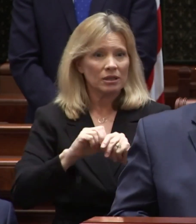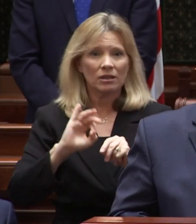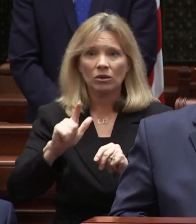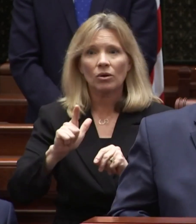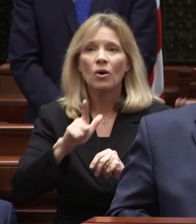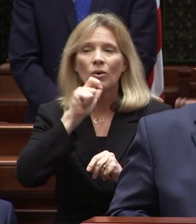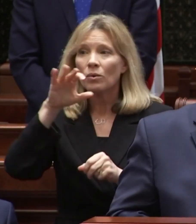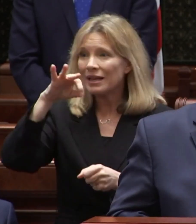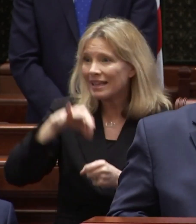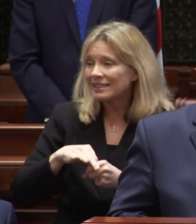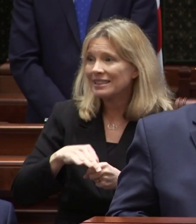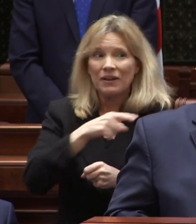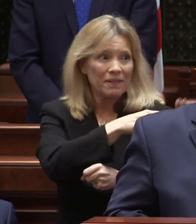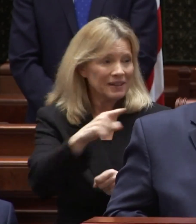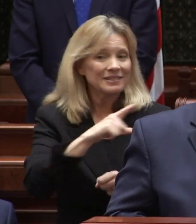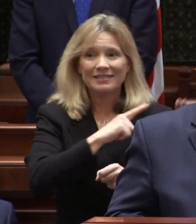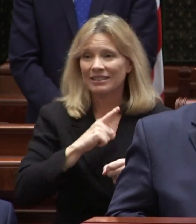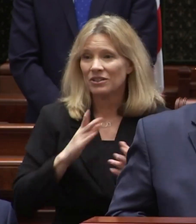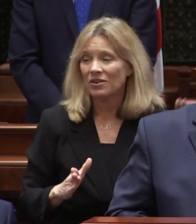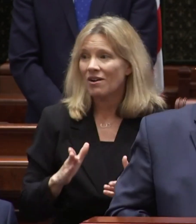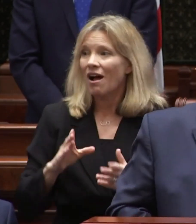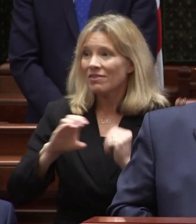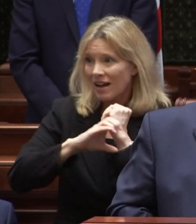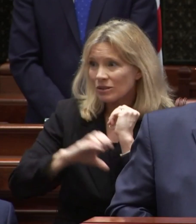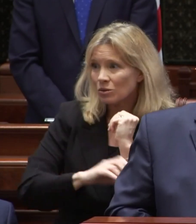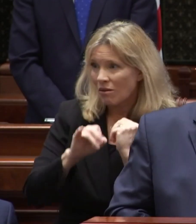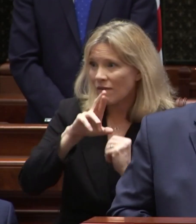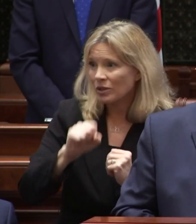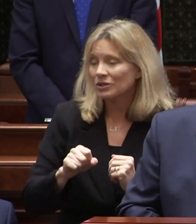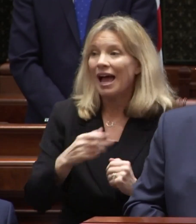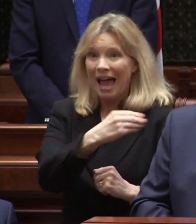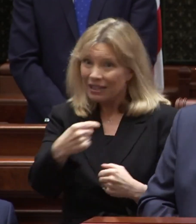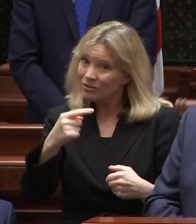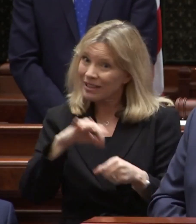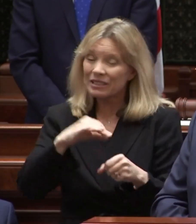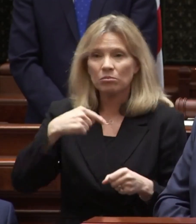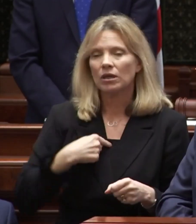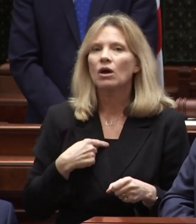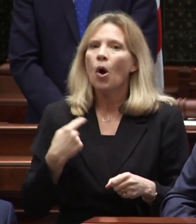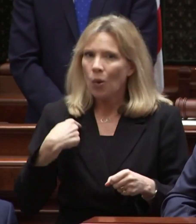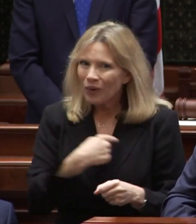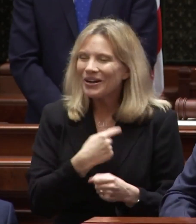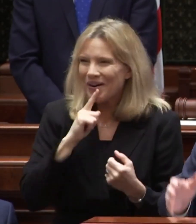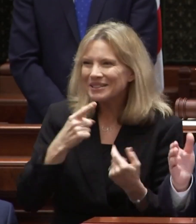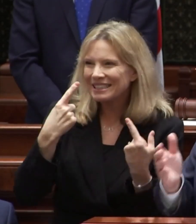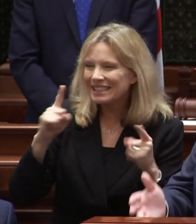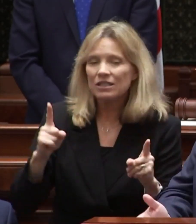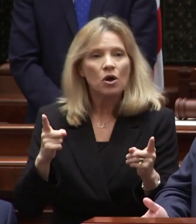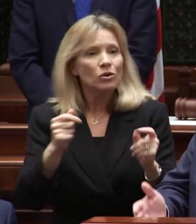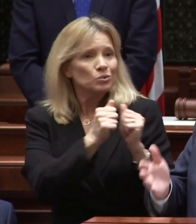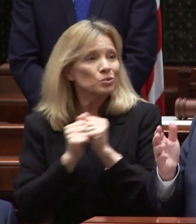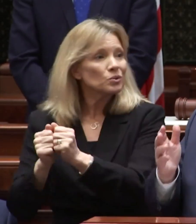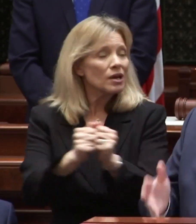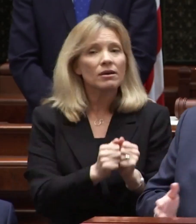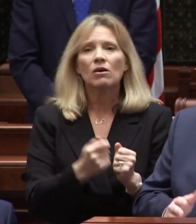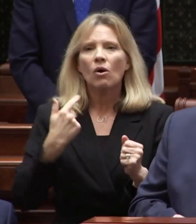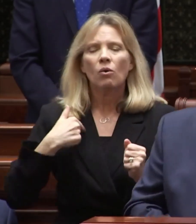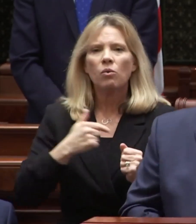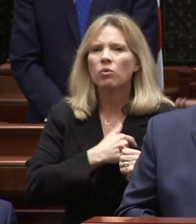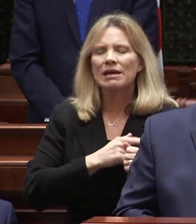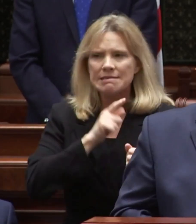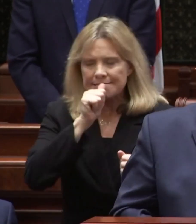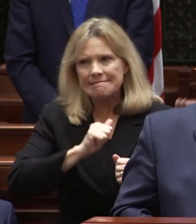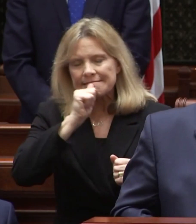of illinois who elected the general assembly the constitutional officers and me are succeeding together we've